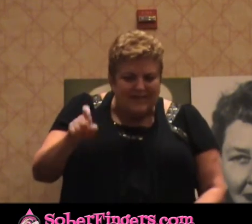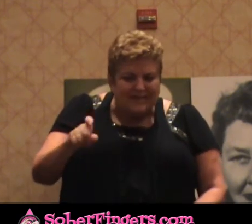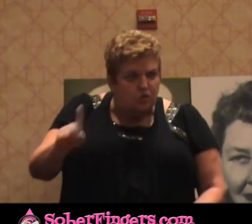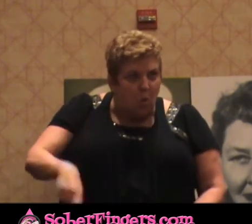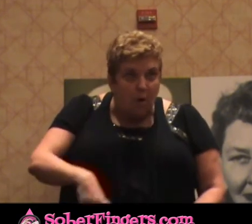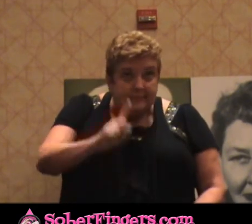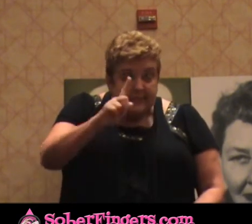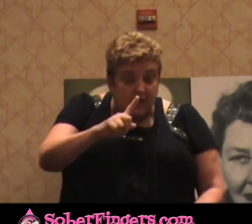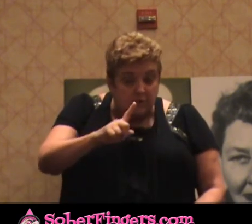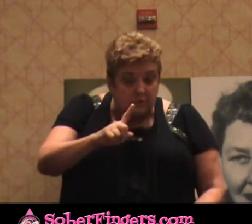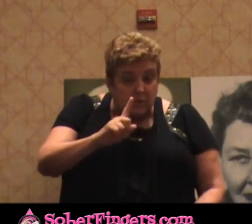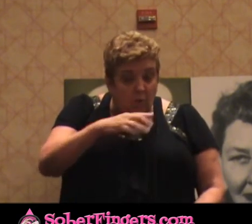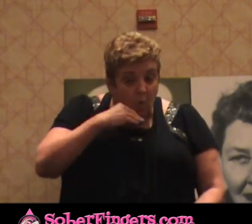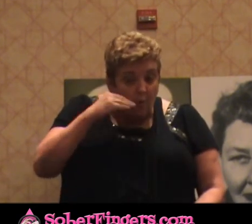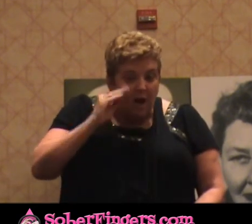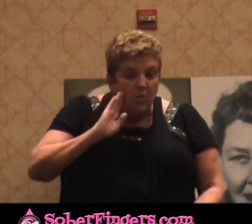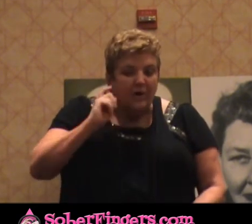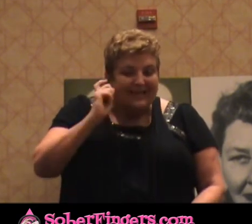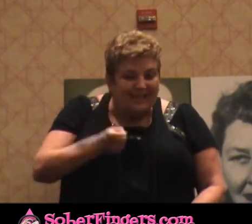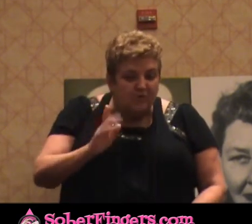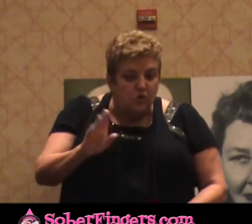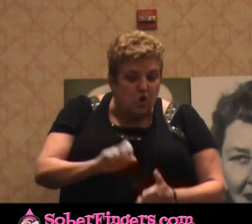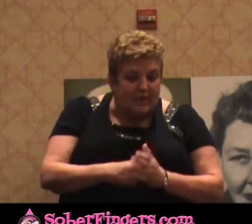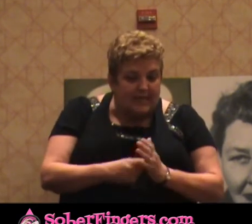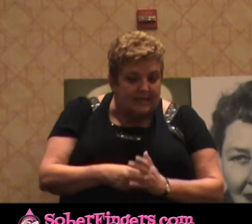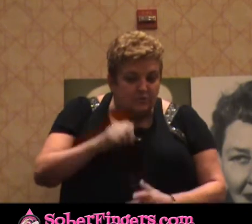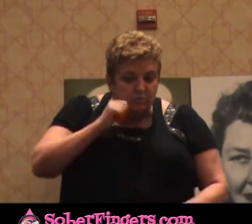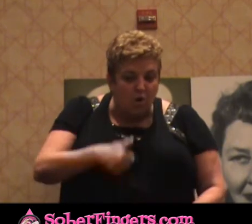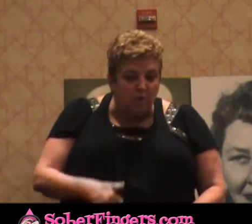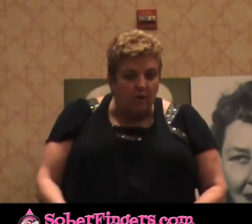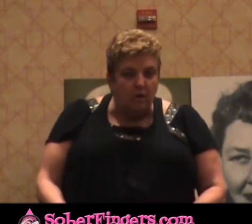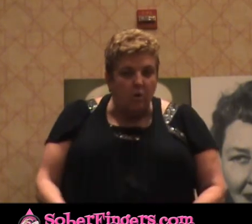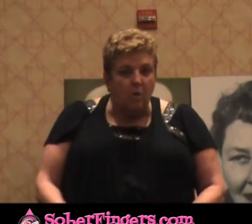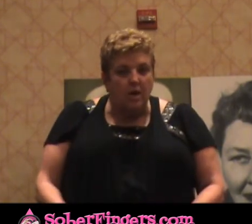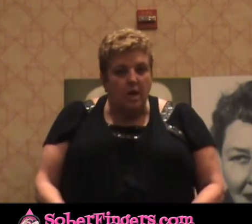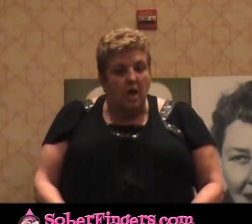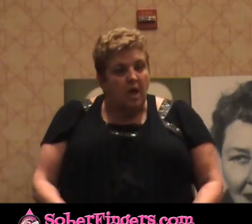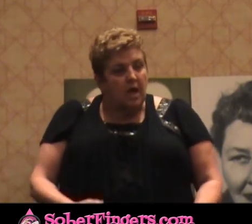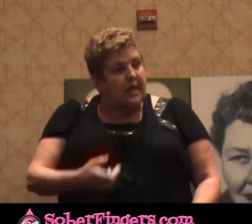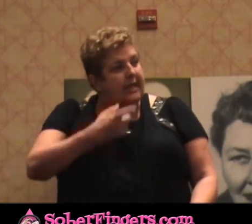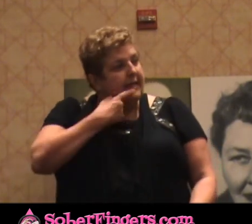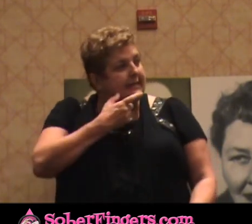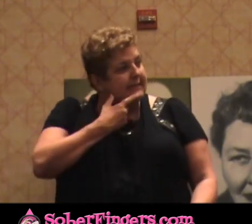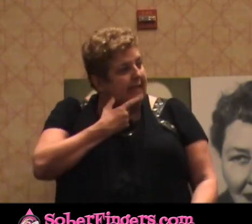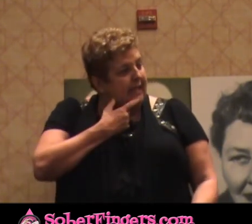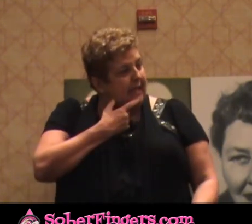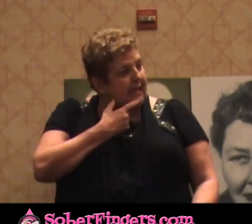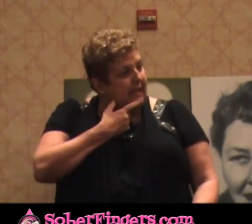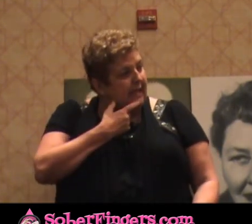keys back tomorrow. And he says you can keep the keys. I just need you to open up the door because my bottle, you left it in the car.